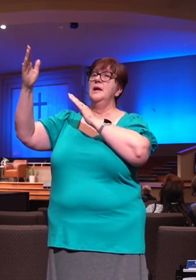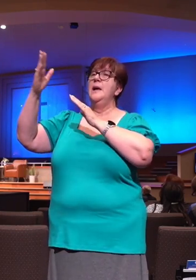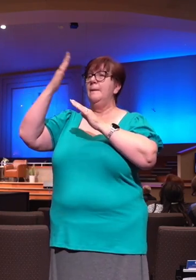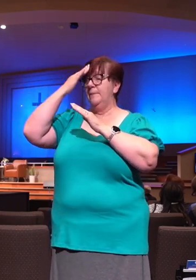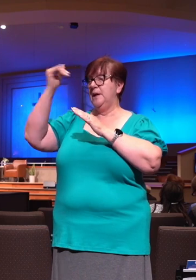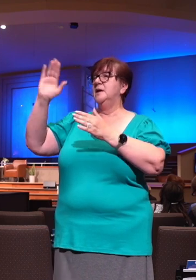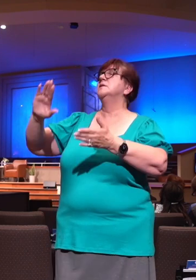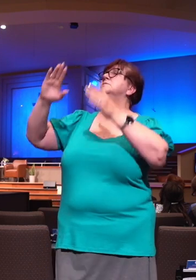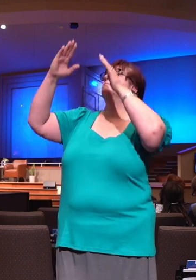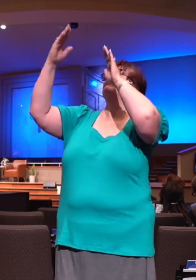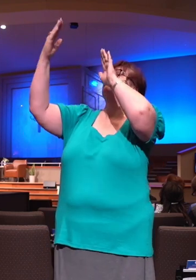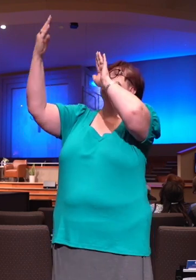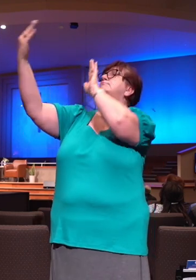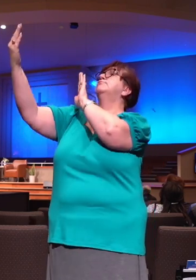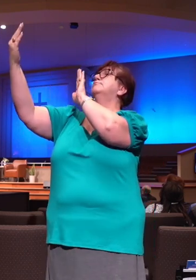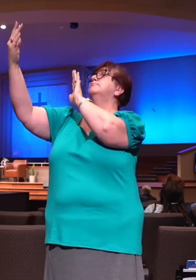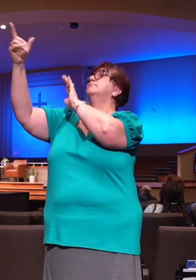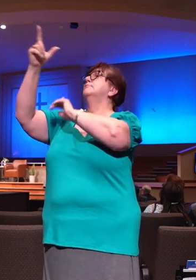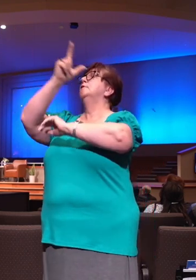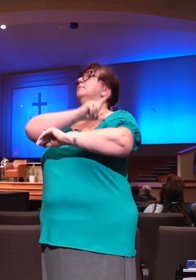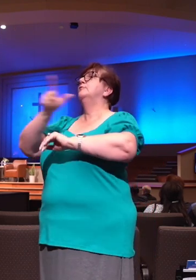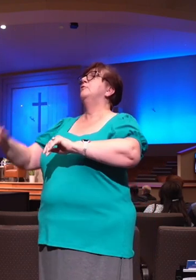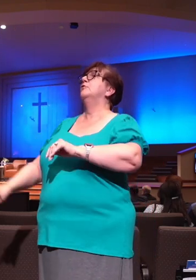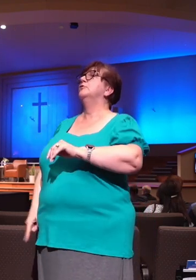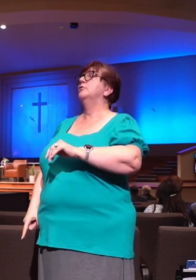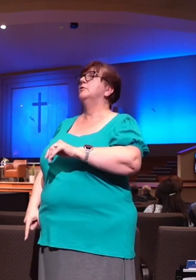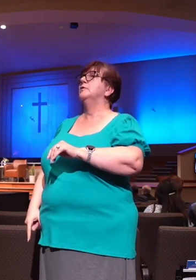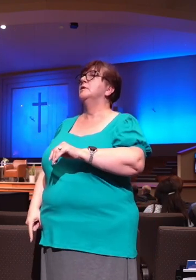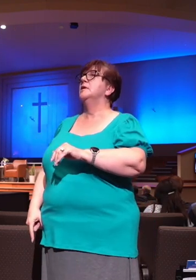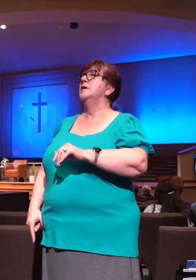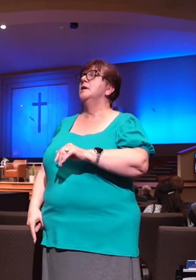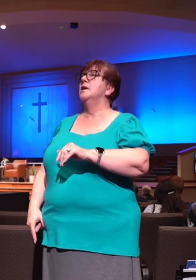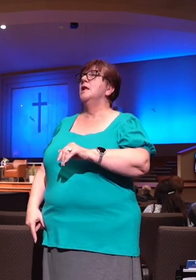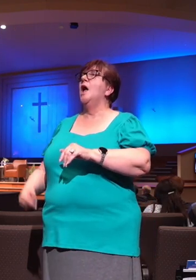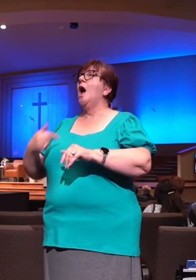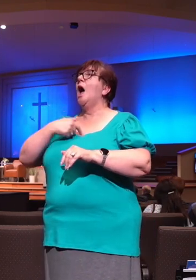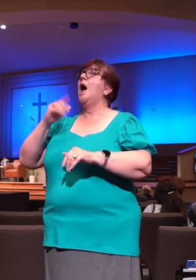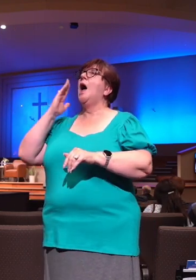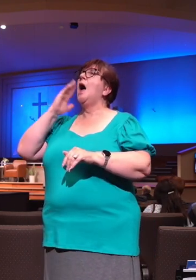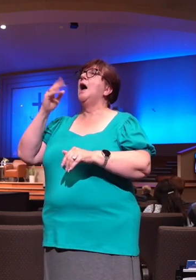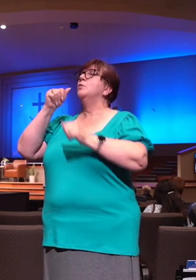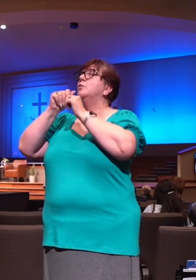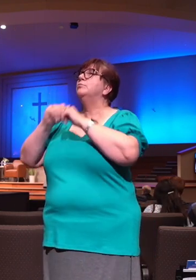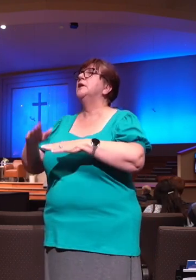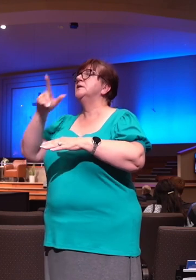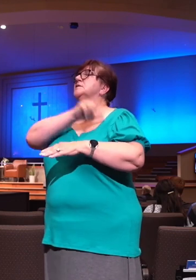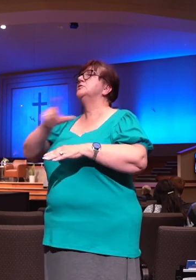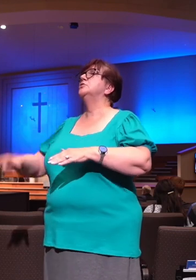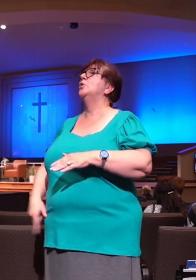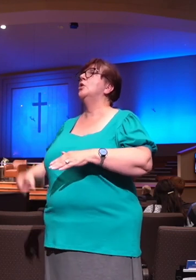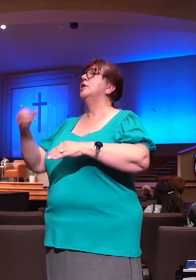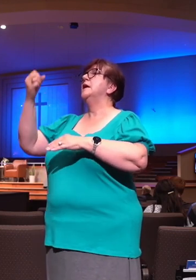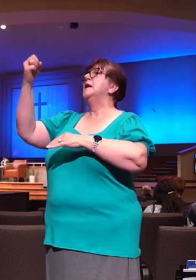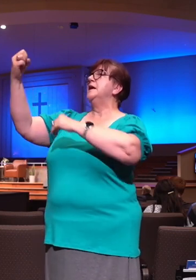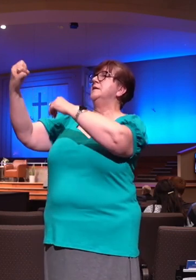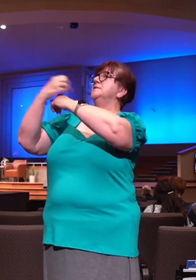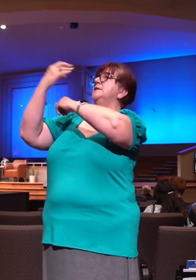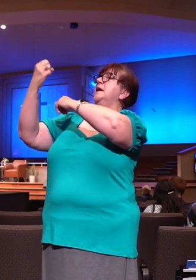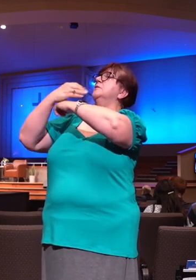the Lord. Look at verse number seven. I will bless the Lord who hath given me counsel. My reigns also will instruct me in